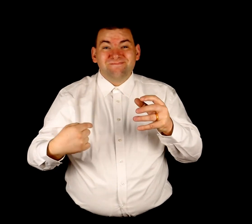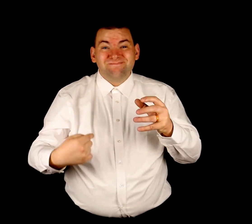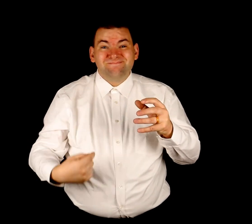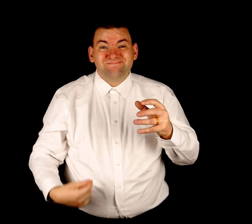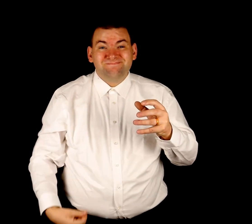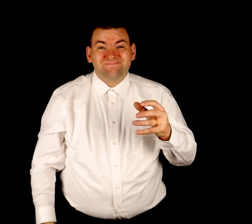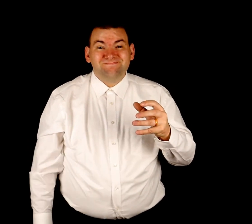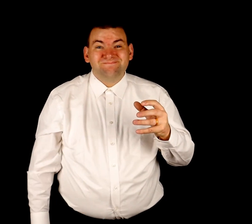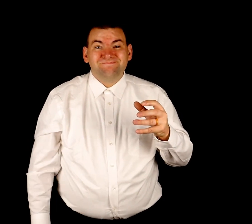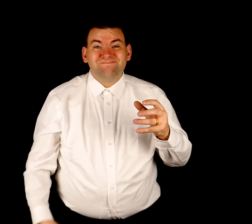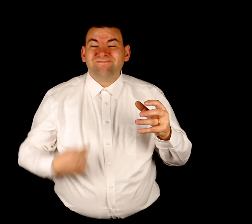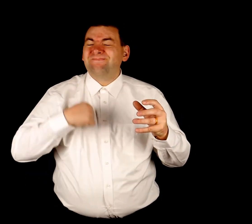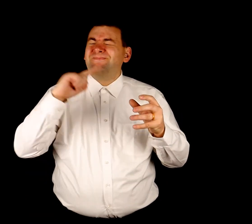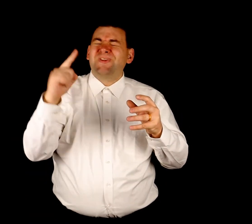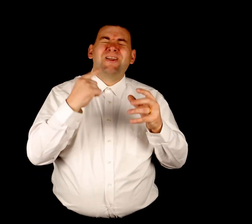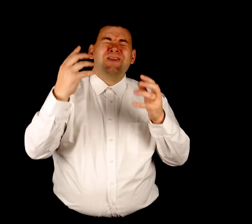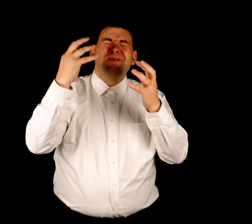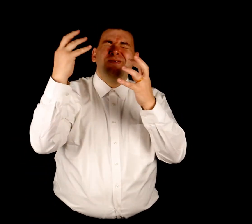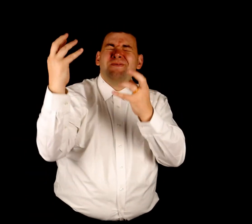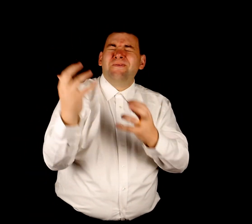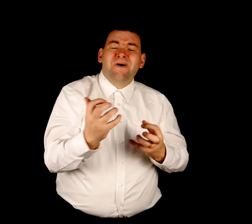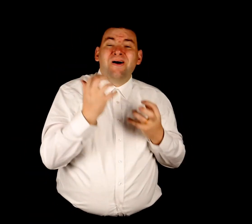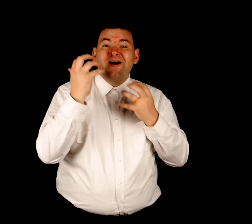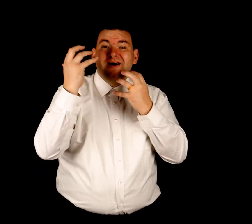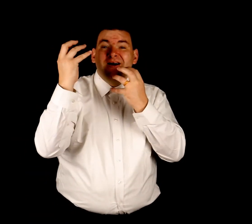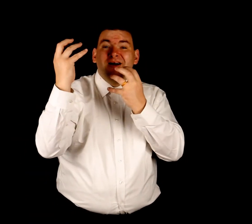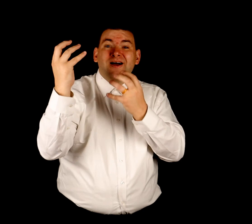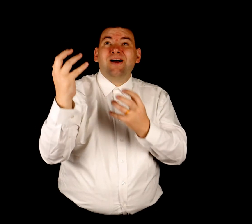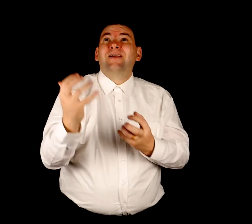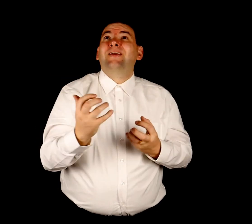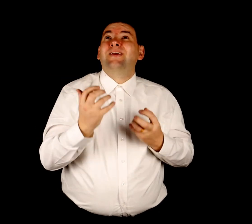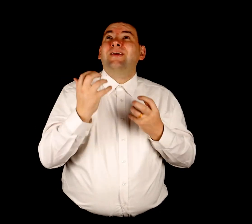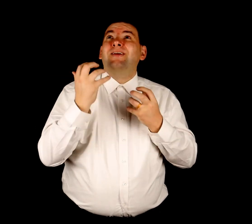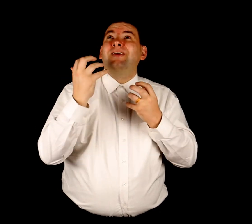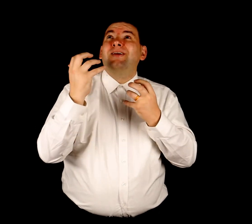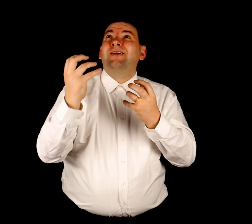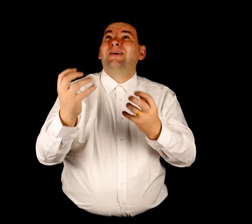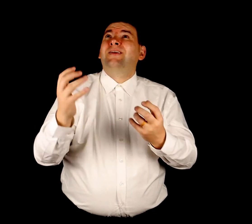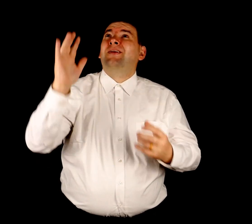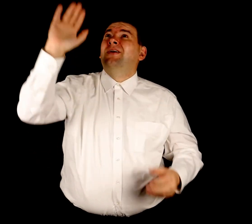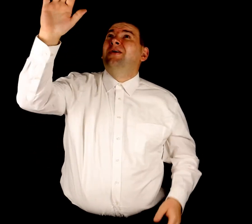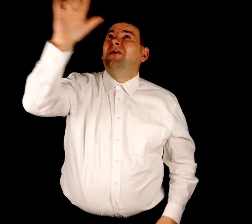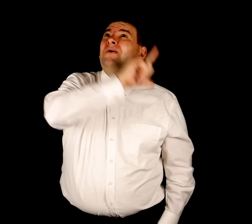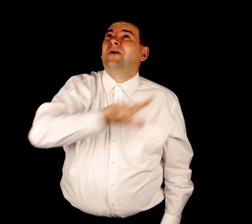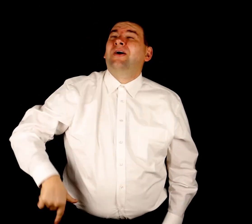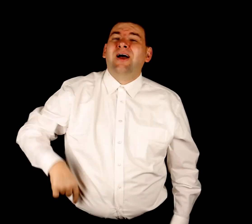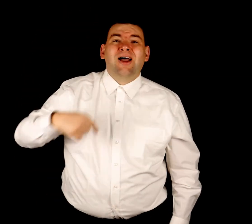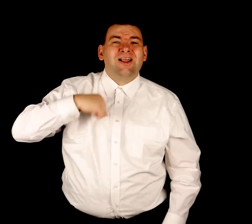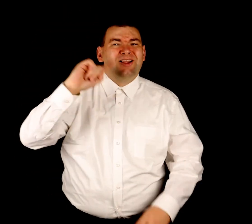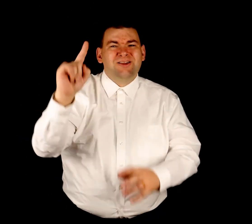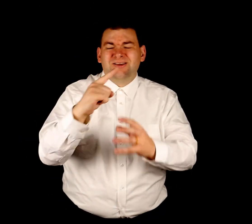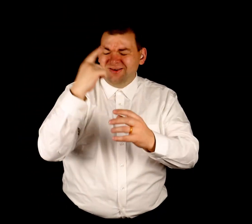And I just want it Lord, I just